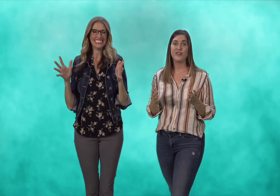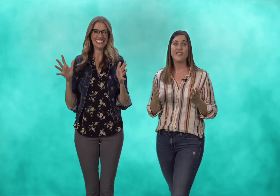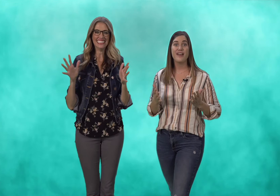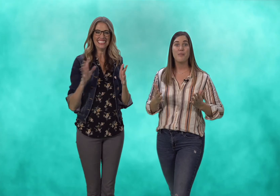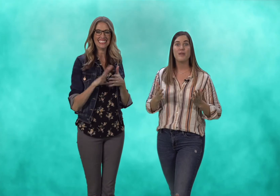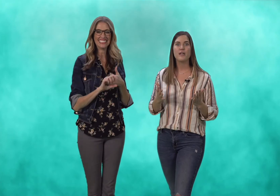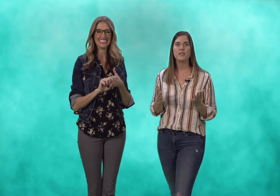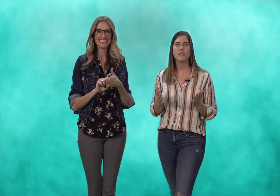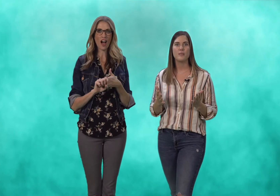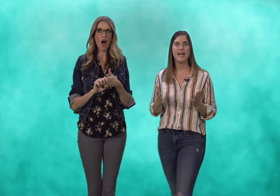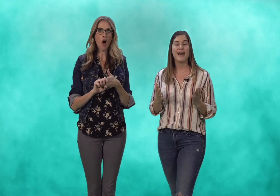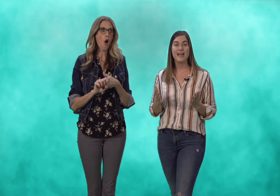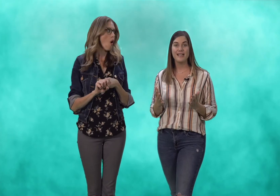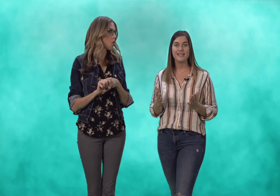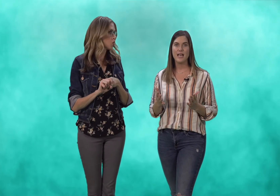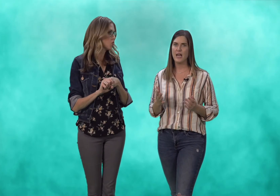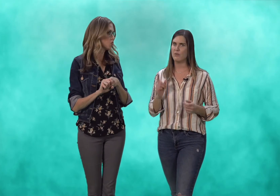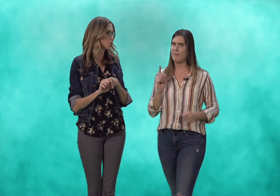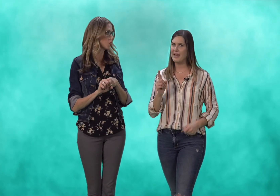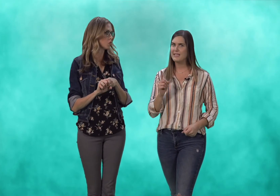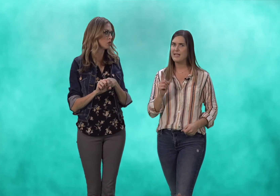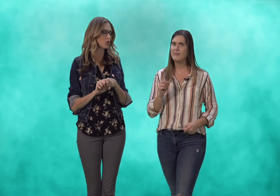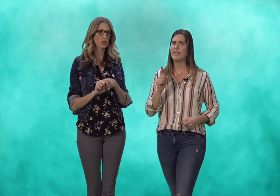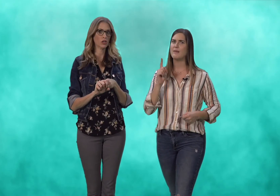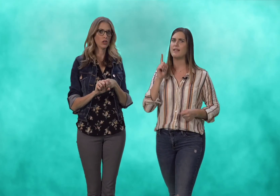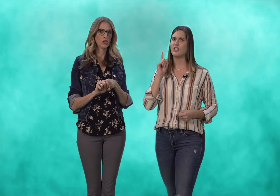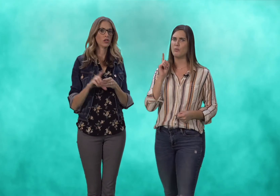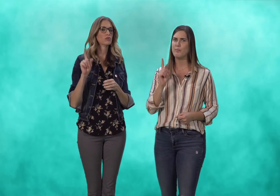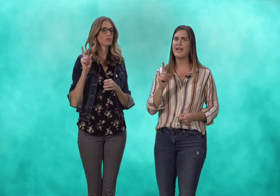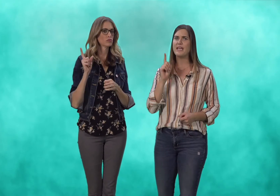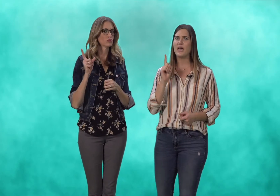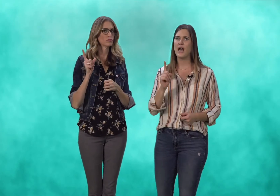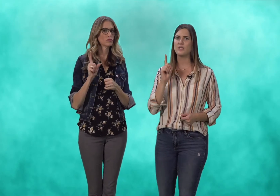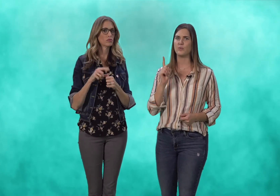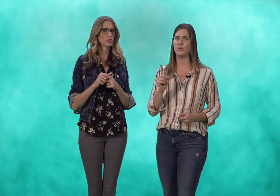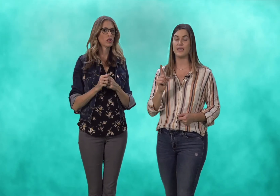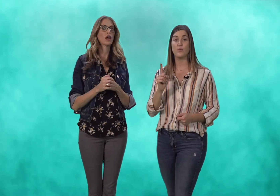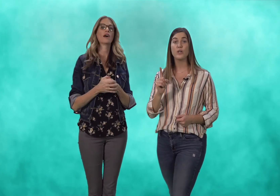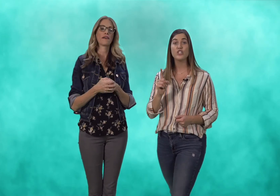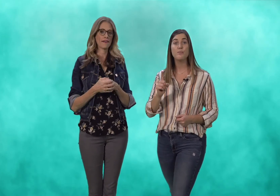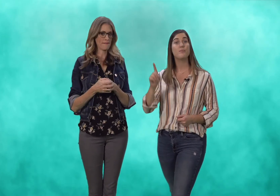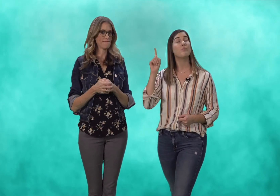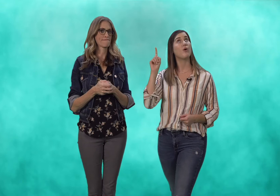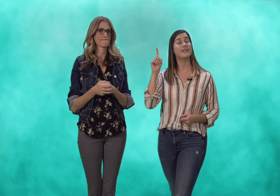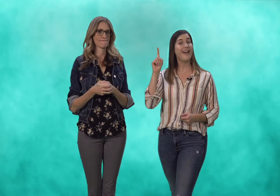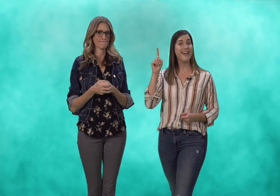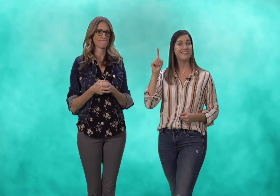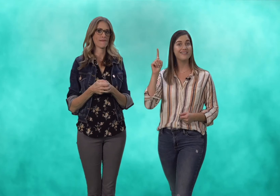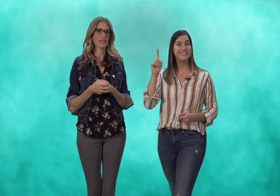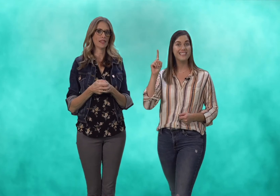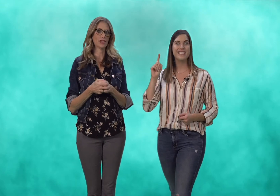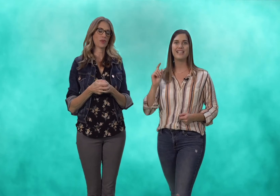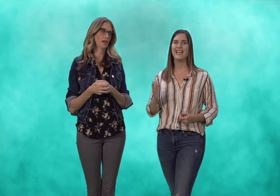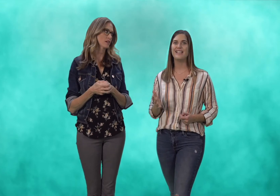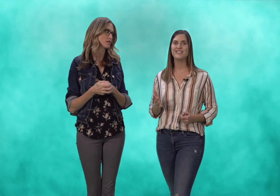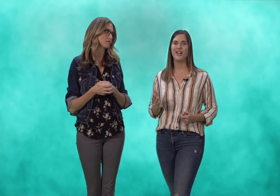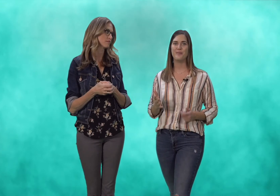then appeared to solomon at night and reminded him that he must obey god's rules and worship only god king solomon